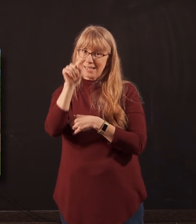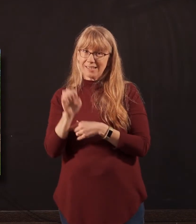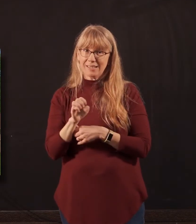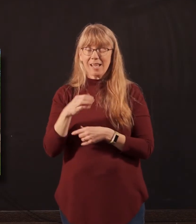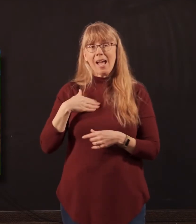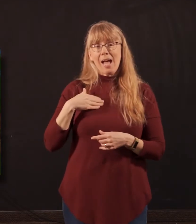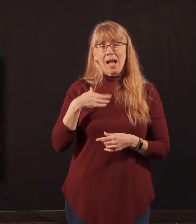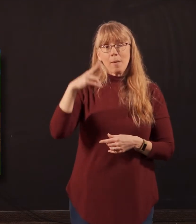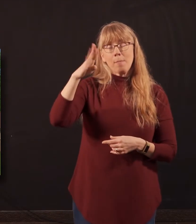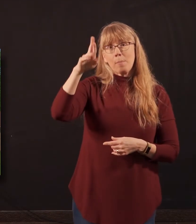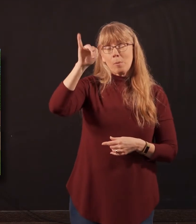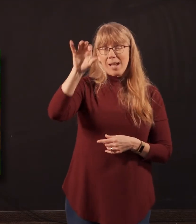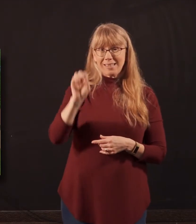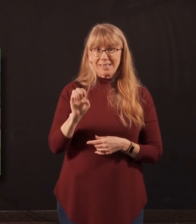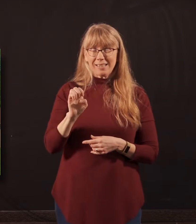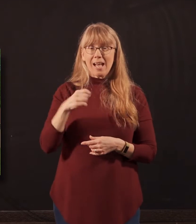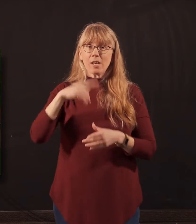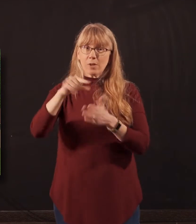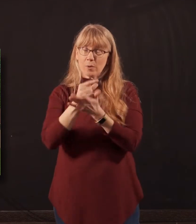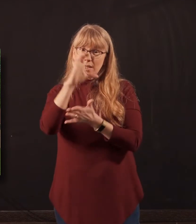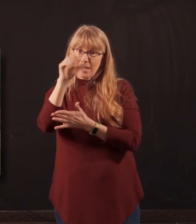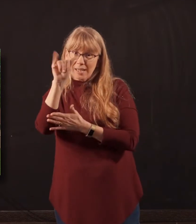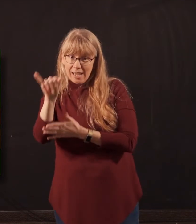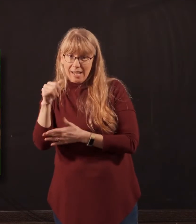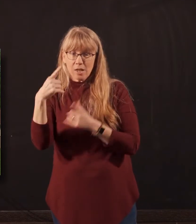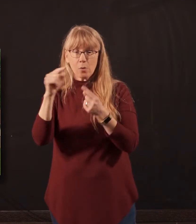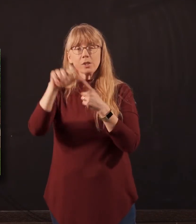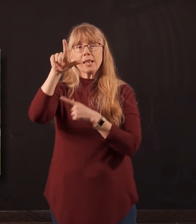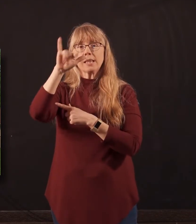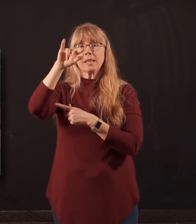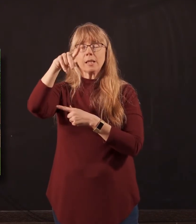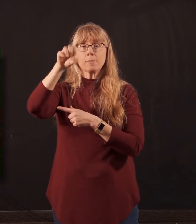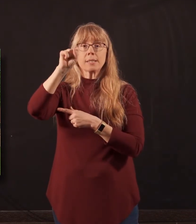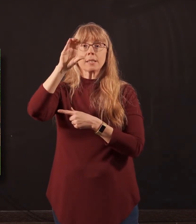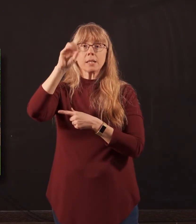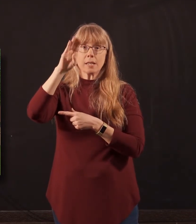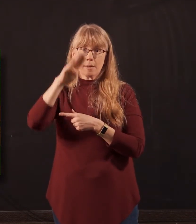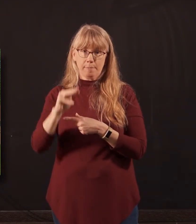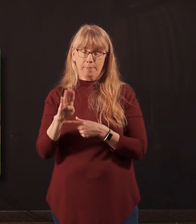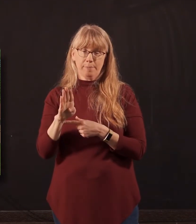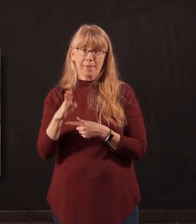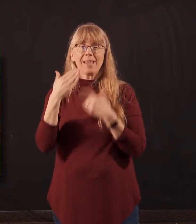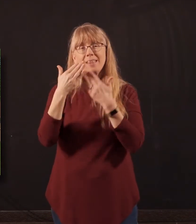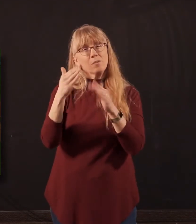I'm Bryce Dunn. I graduated from Christian Academy, and I'll be attending Lipscomb University in Nashville, Tennessee this fall. Thank you for everything, Graceland.